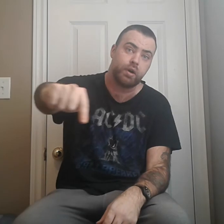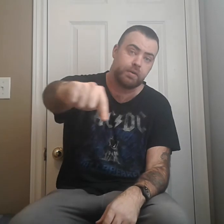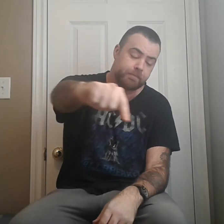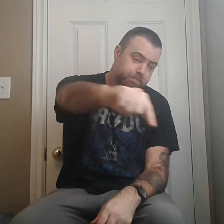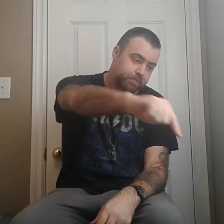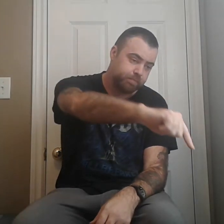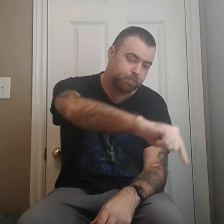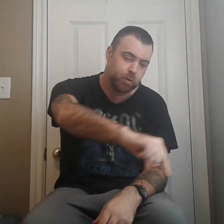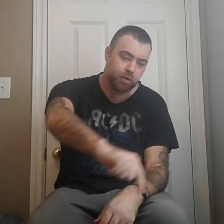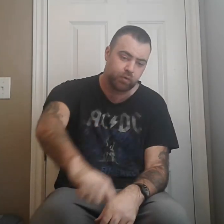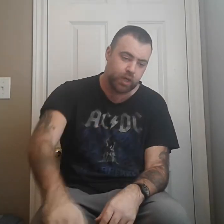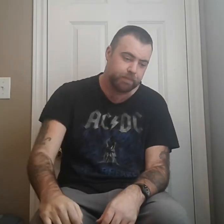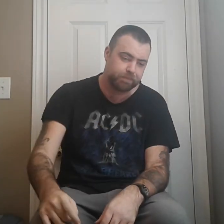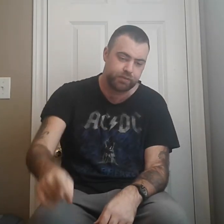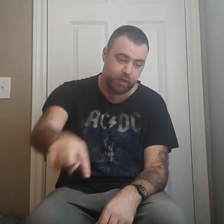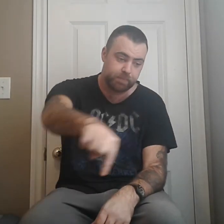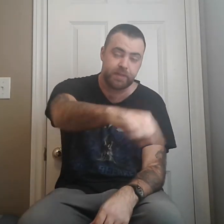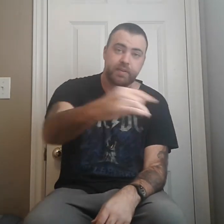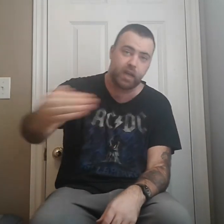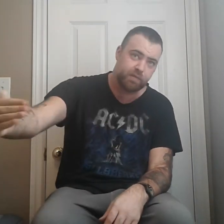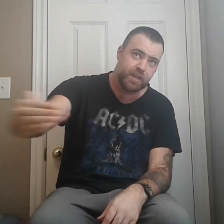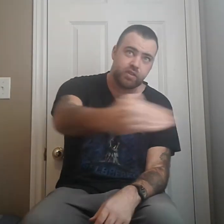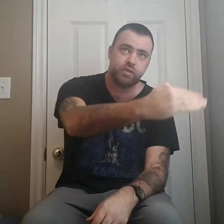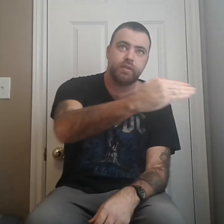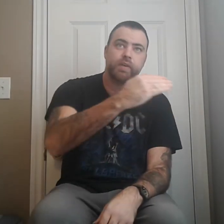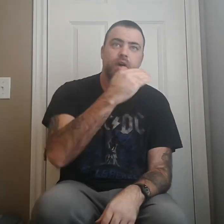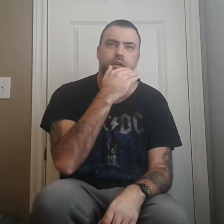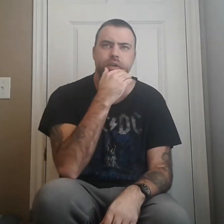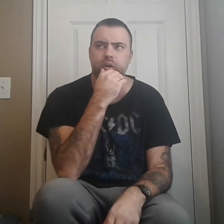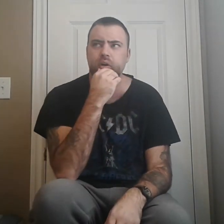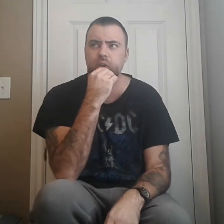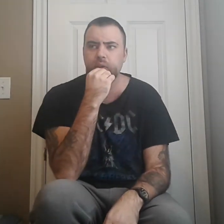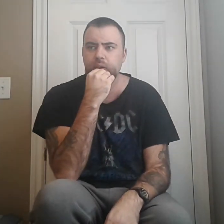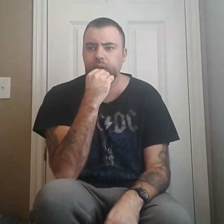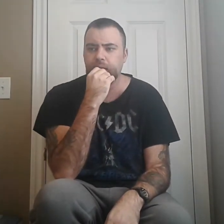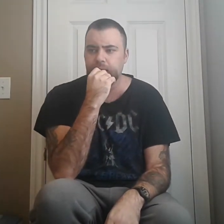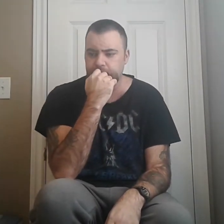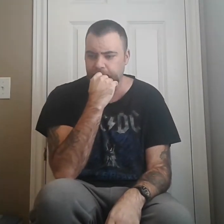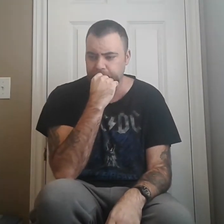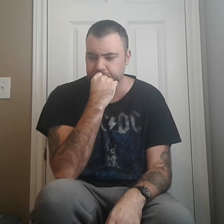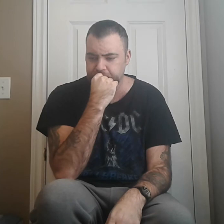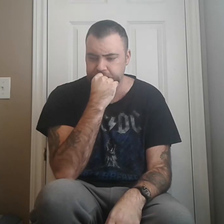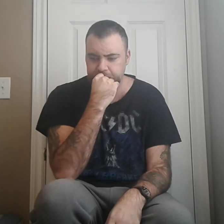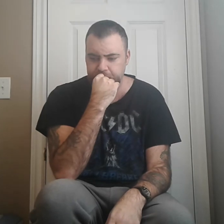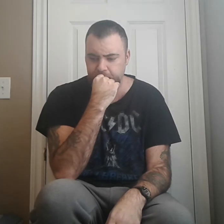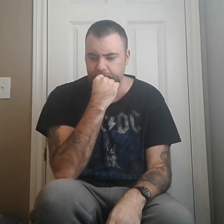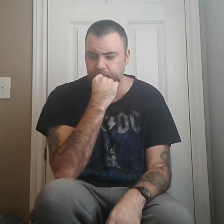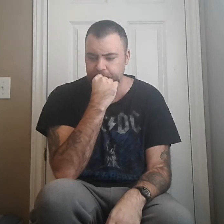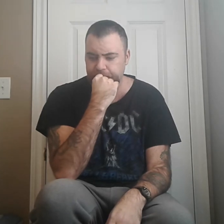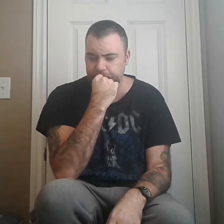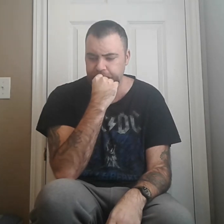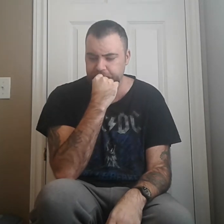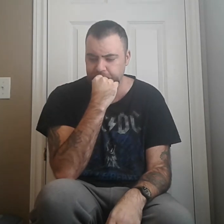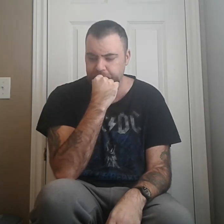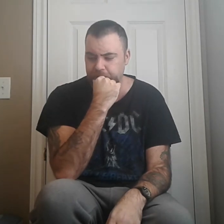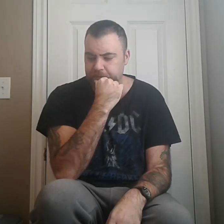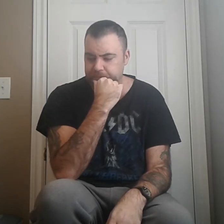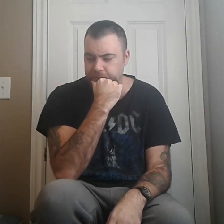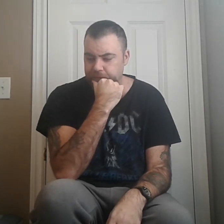more, um, zombies coming to the mall there. And, um, but I, I found this movie was very,